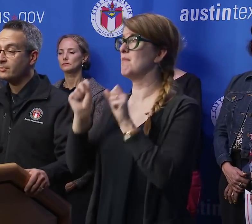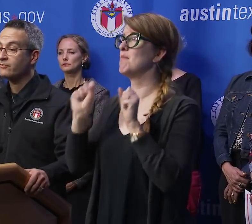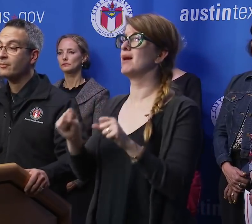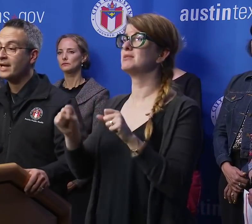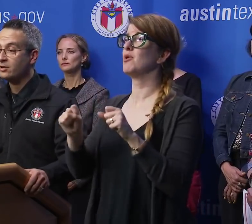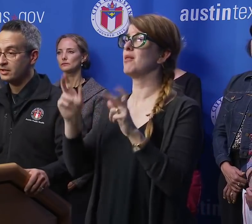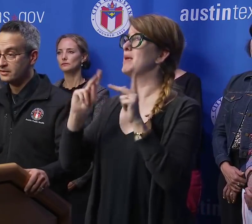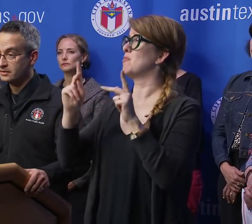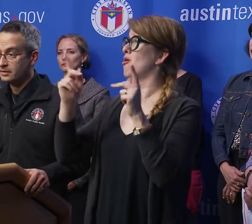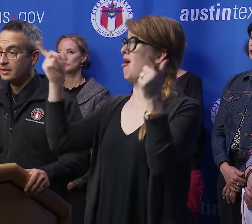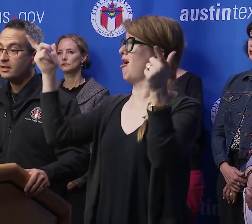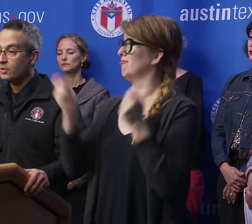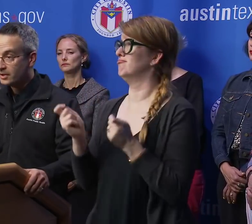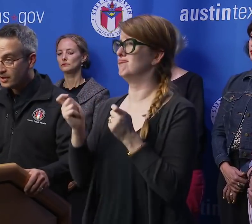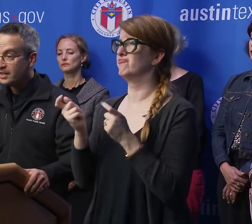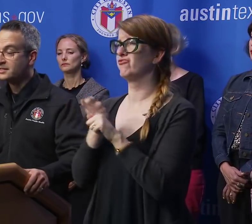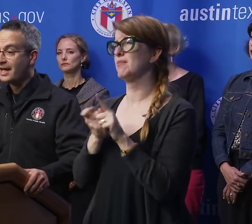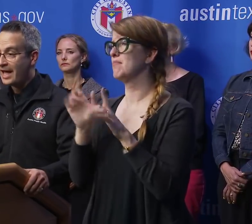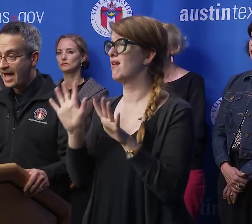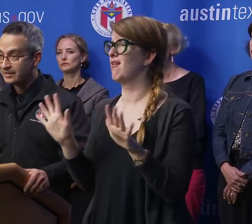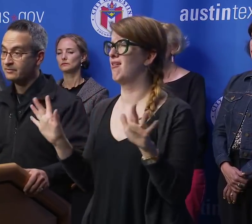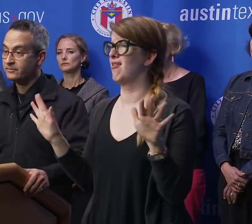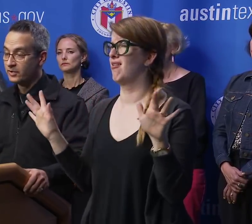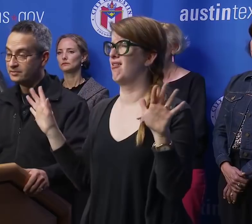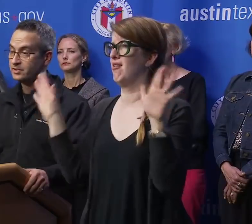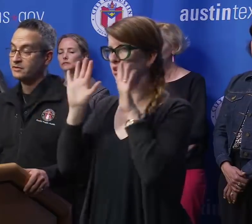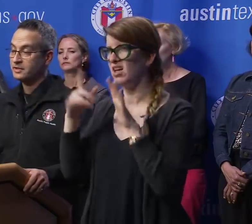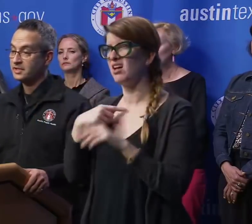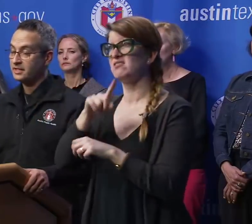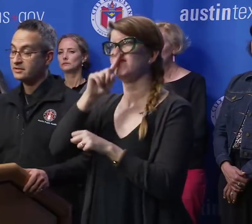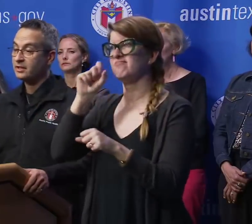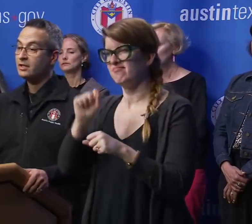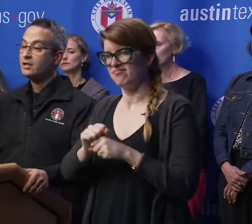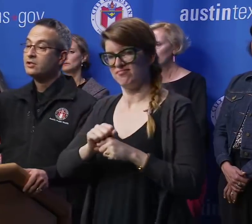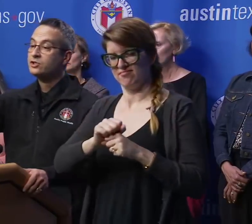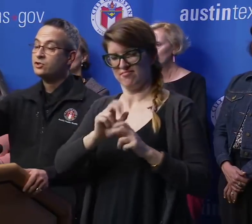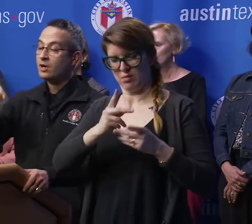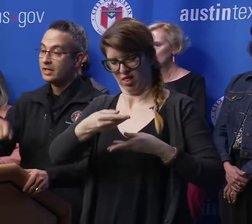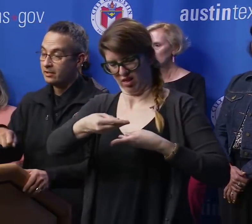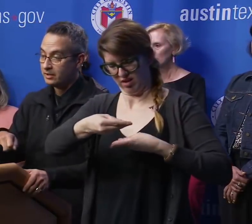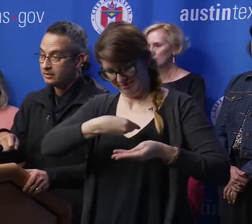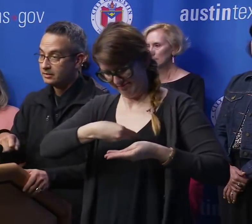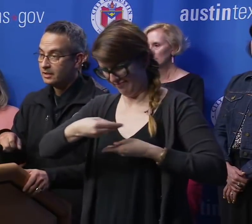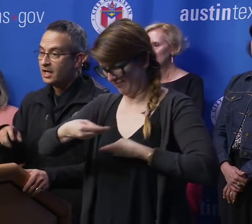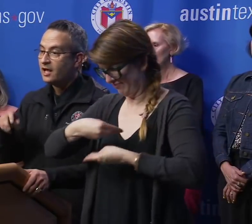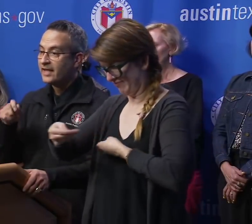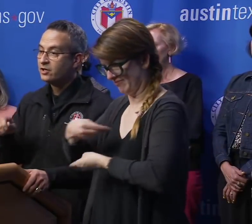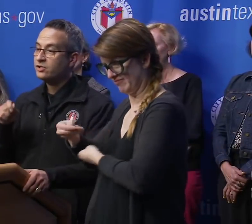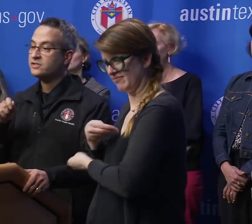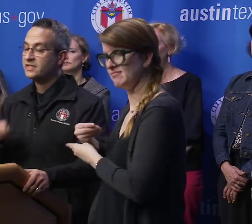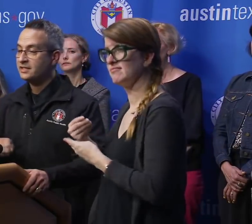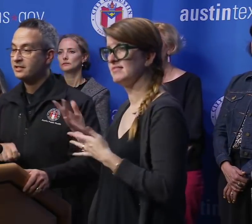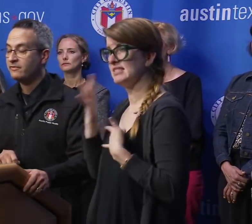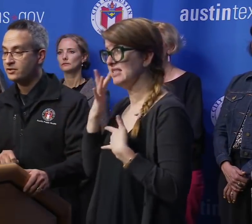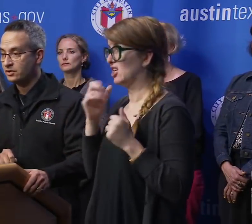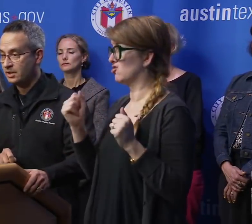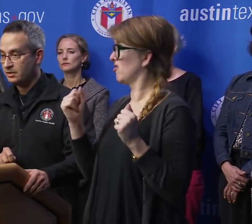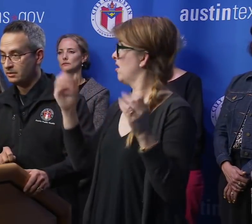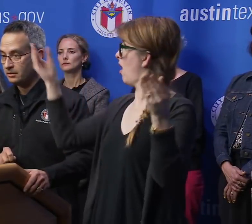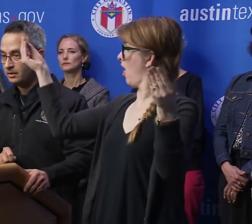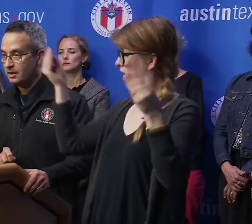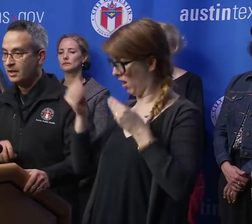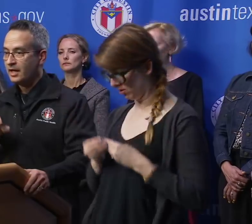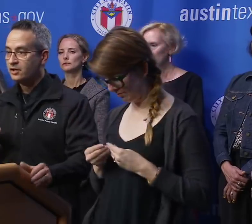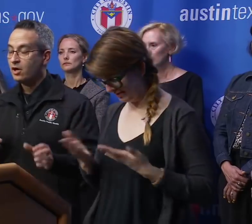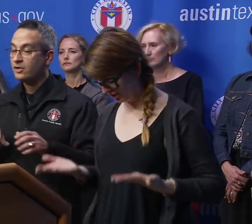of bringing people from areas where there is active transmission disease to our area that could see the infection